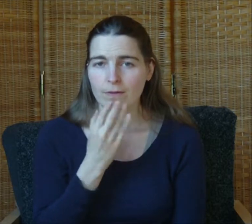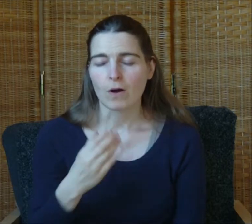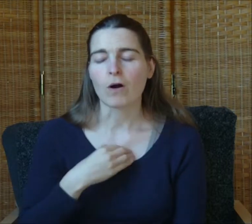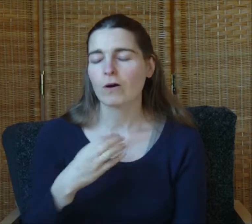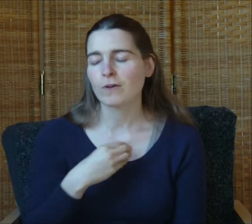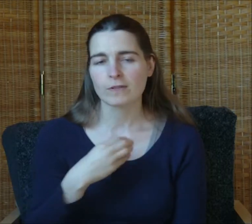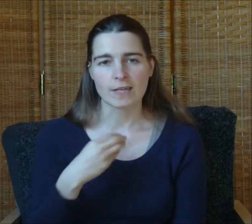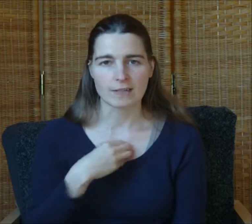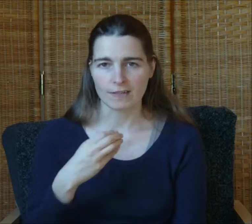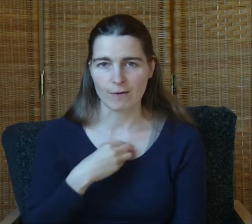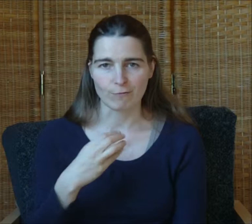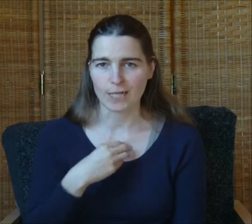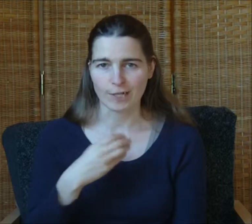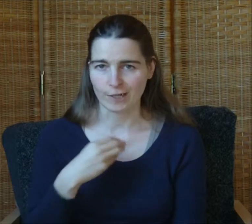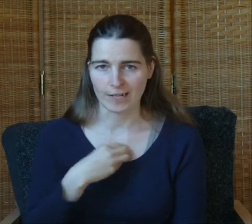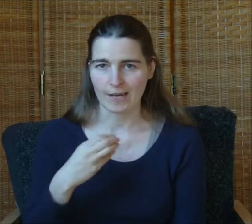All those things that I'm really good at.